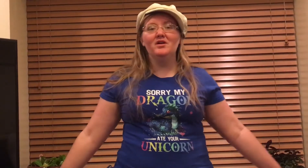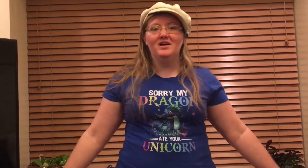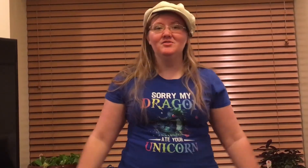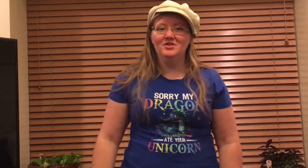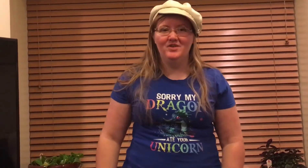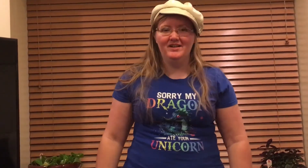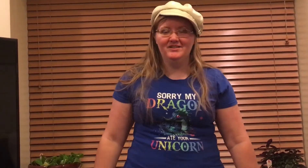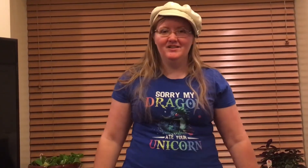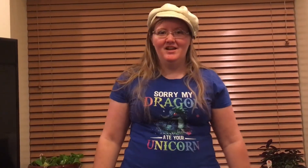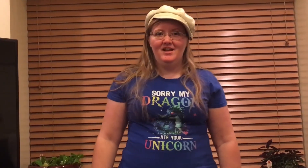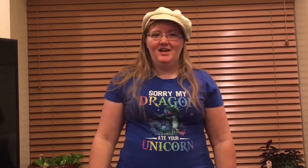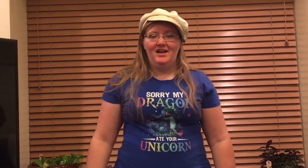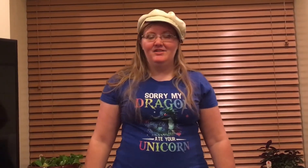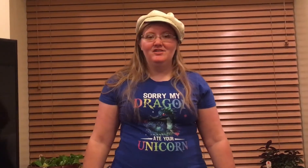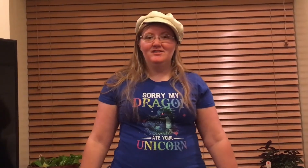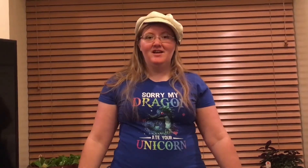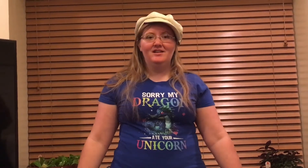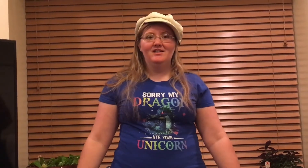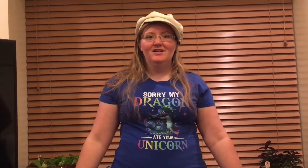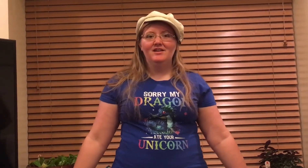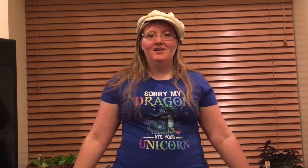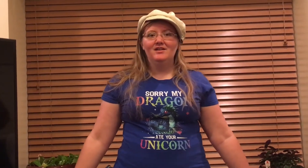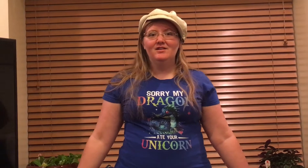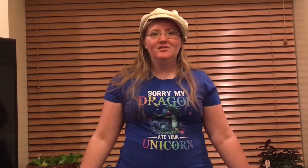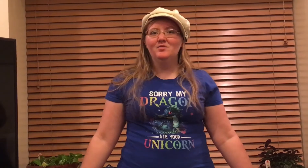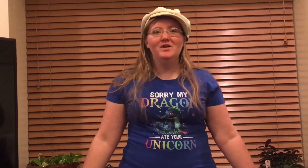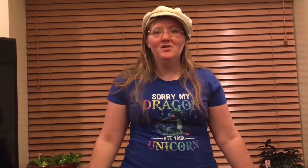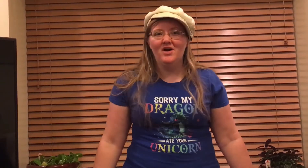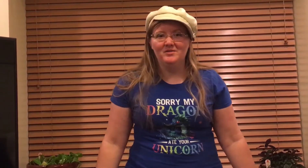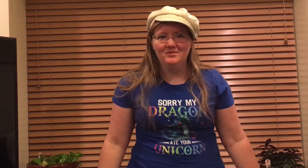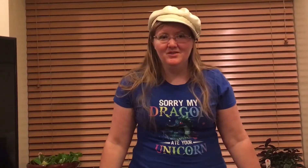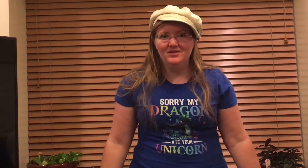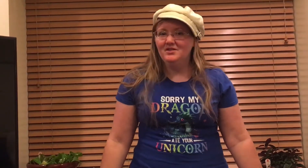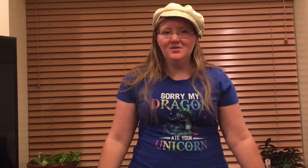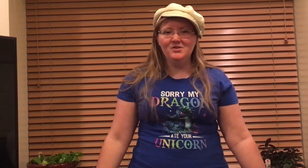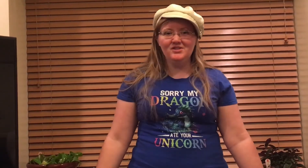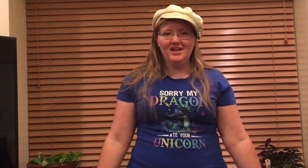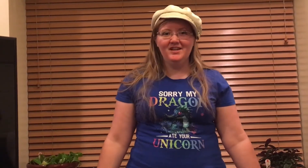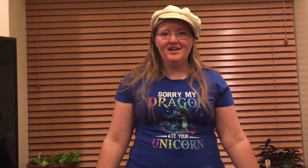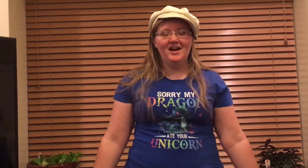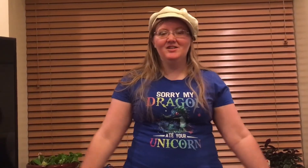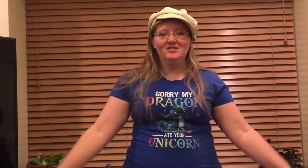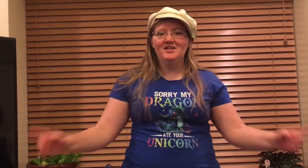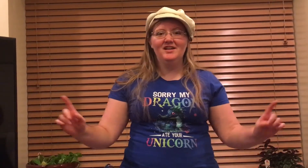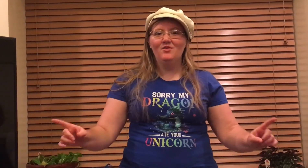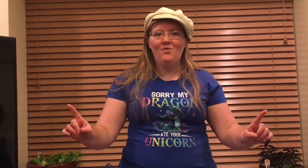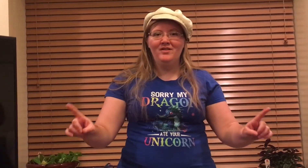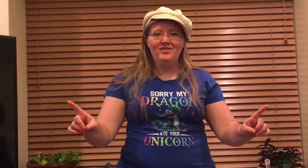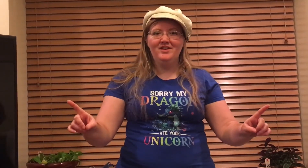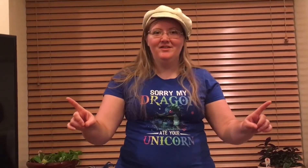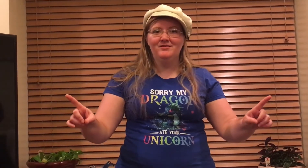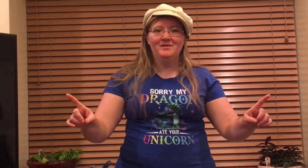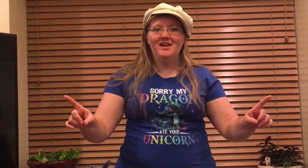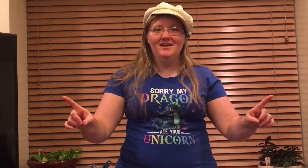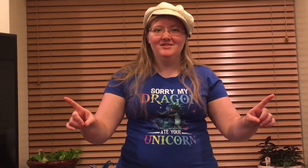country dress. And she said, Don't be alarmed. You said I could take one thing from the castle.